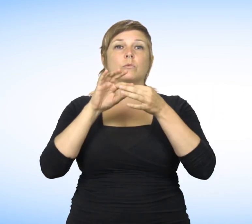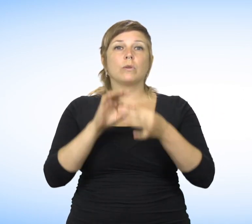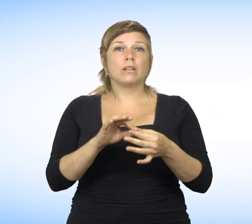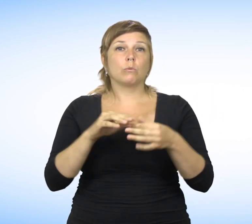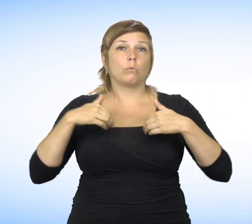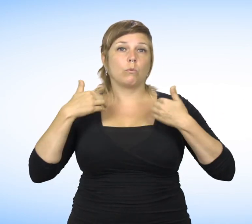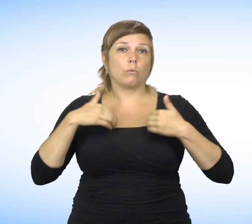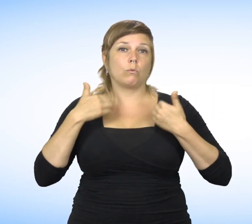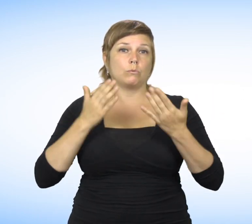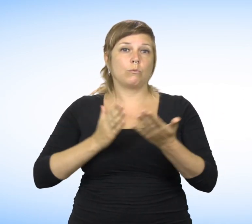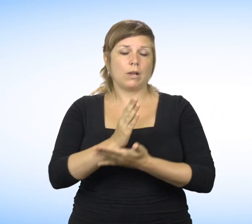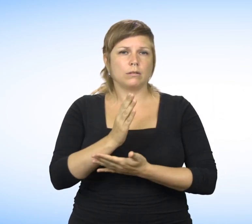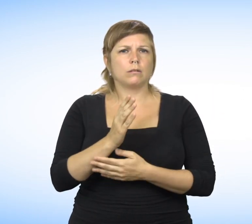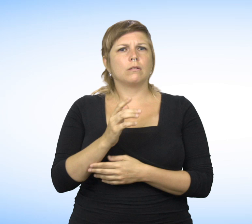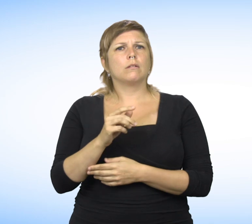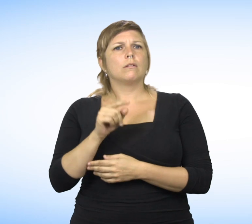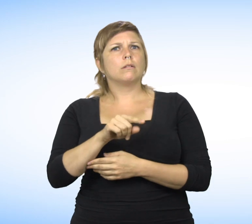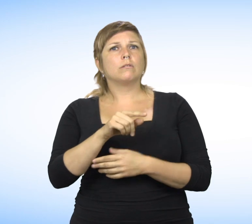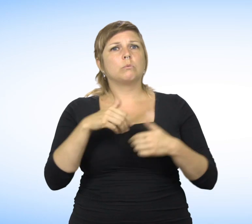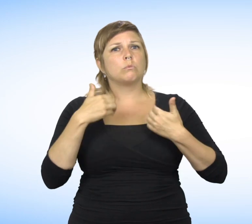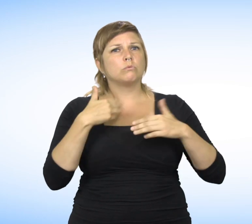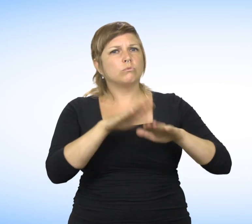You can file a complaint at the commission concerning youth rights.